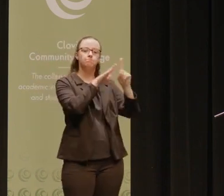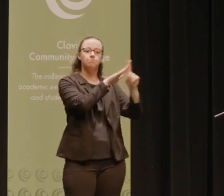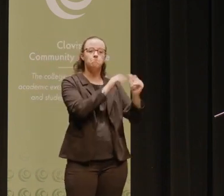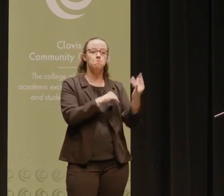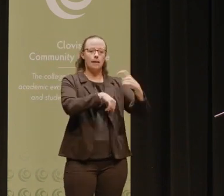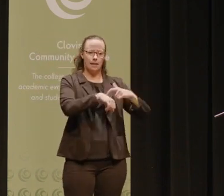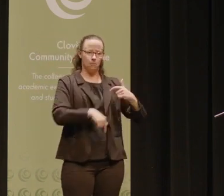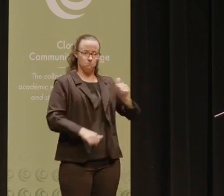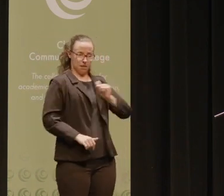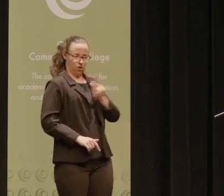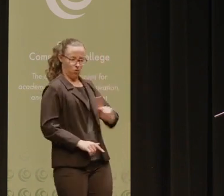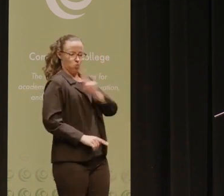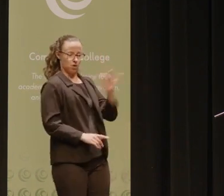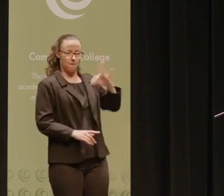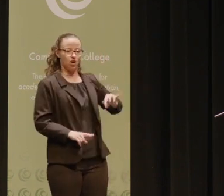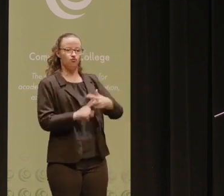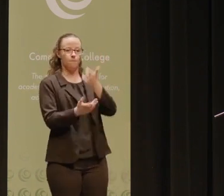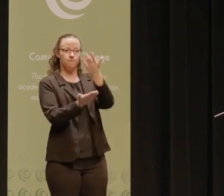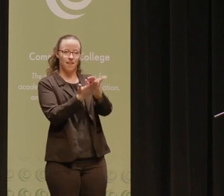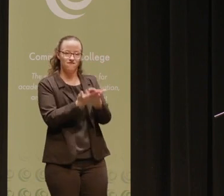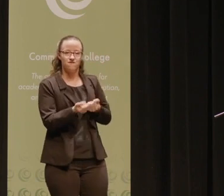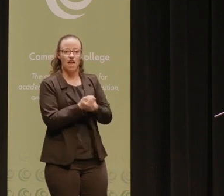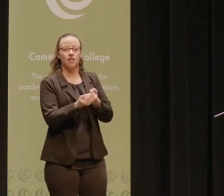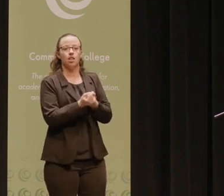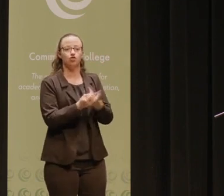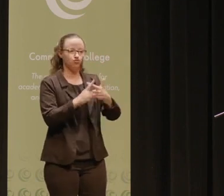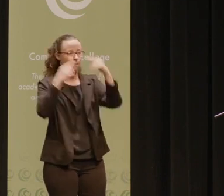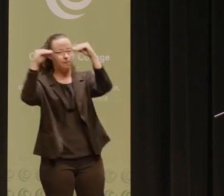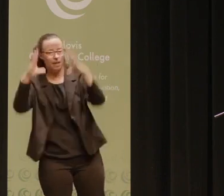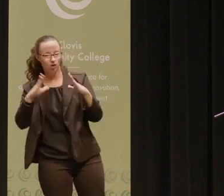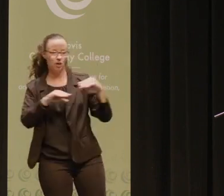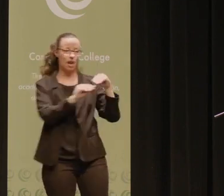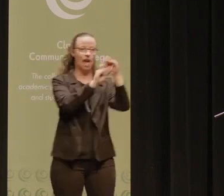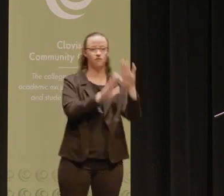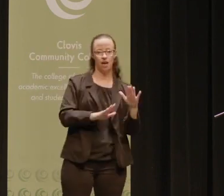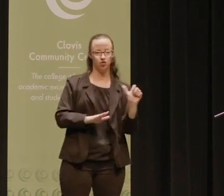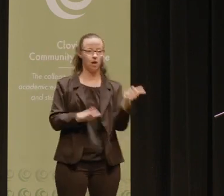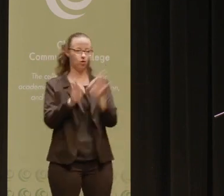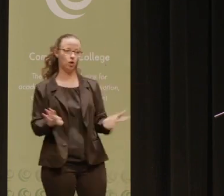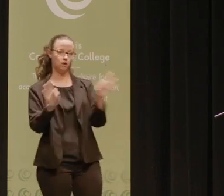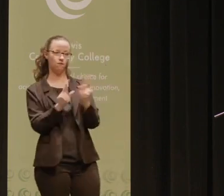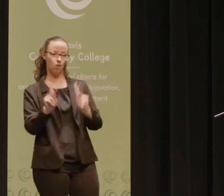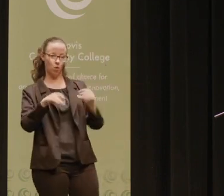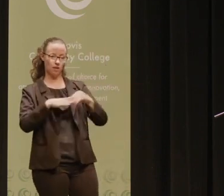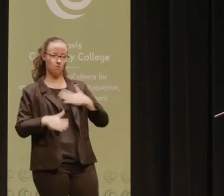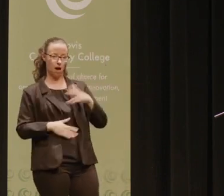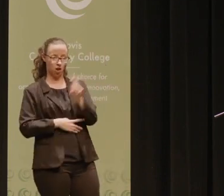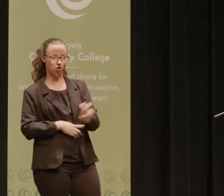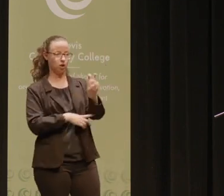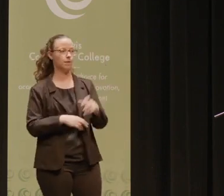when I personally have benefited from validation from an educator or an advisor and other key folks in my educational journey.